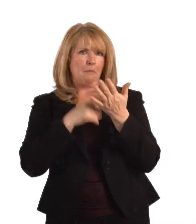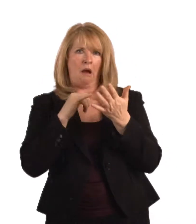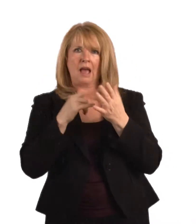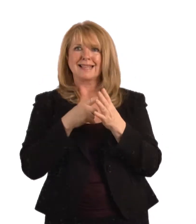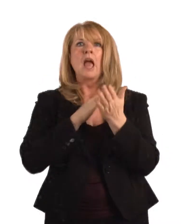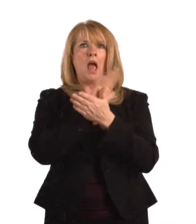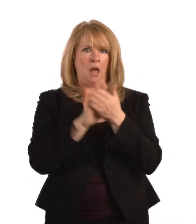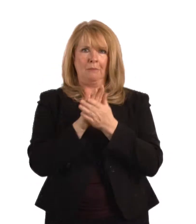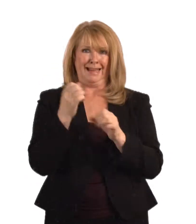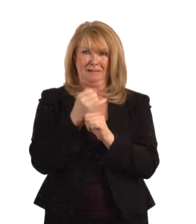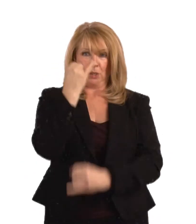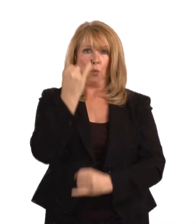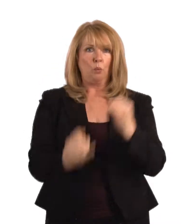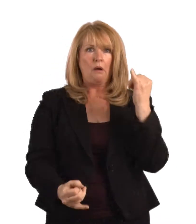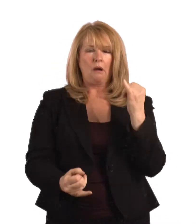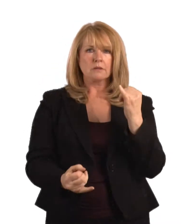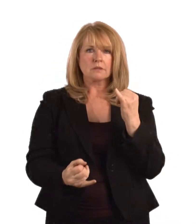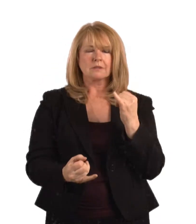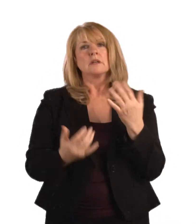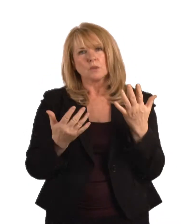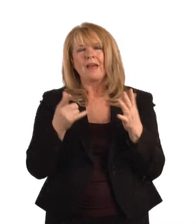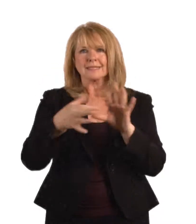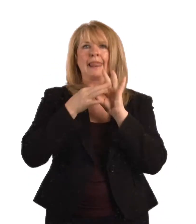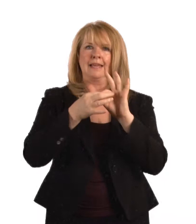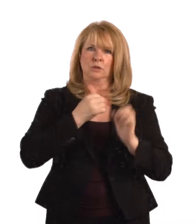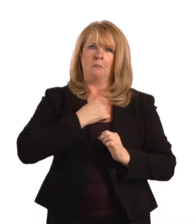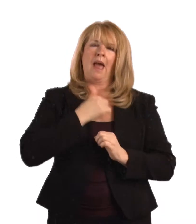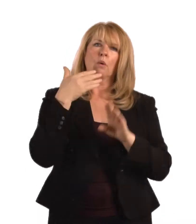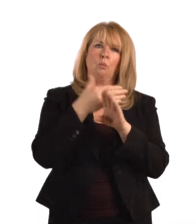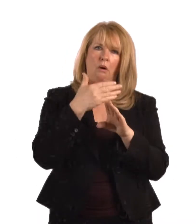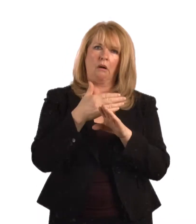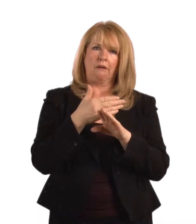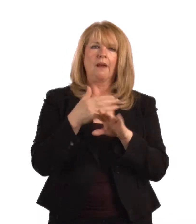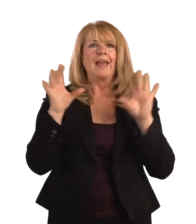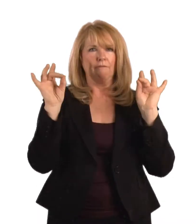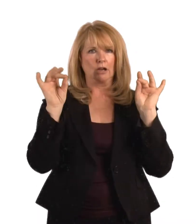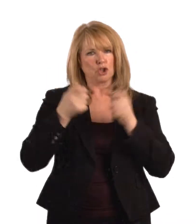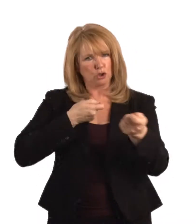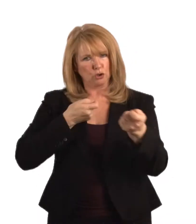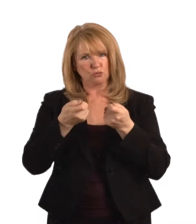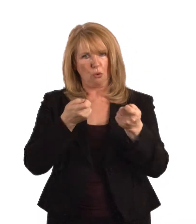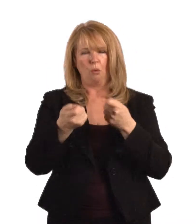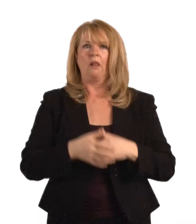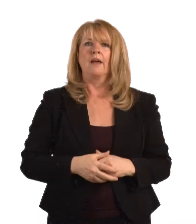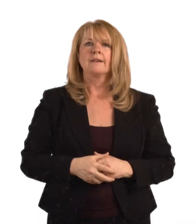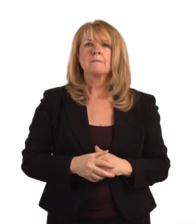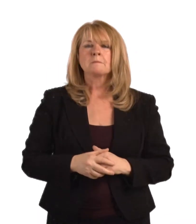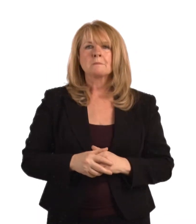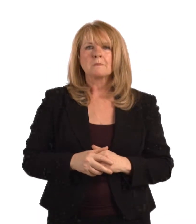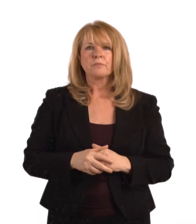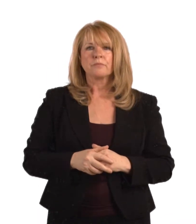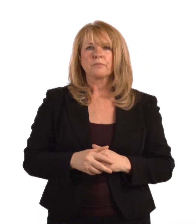an increasing rate and the fact remains that at present there are very few new antibiotic medicines in the development pipeline.